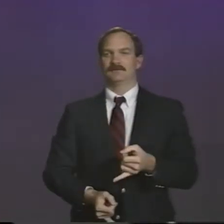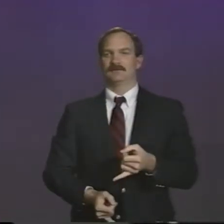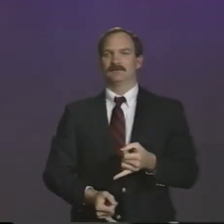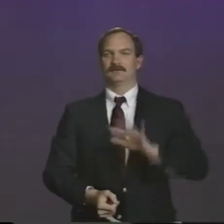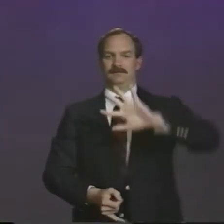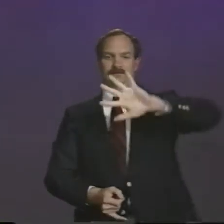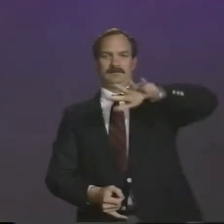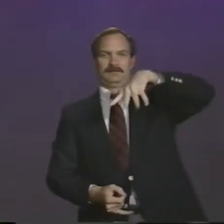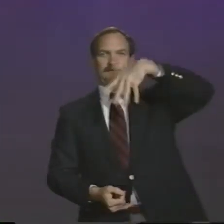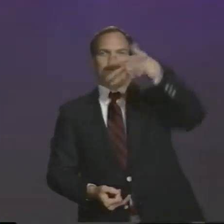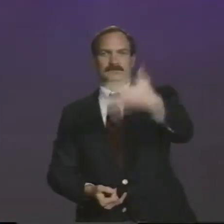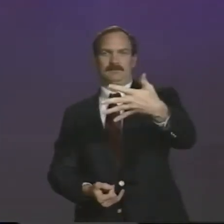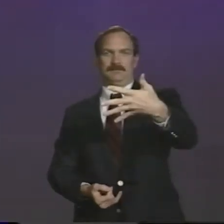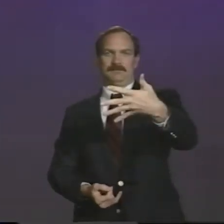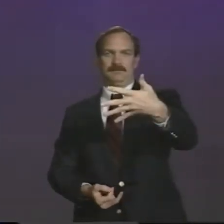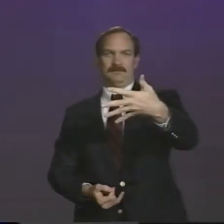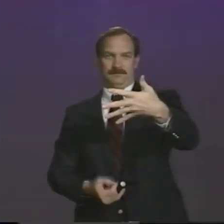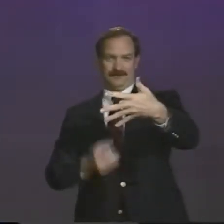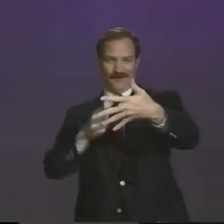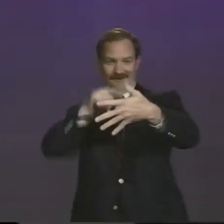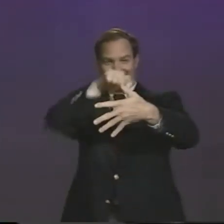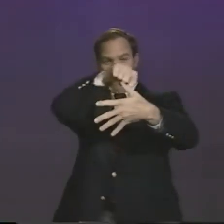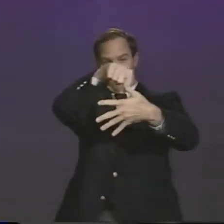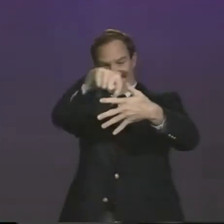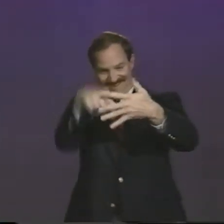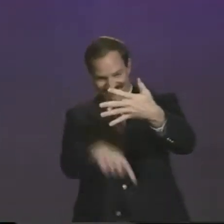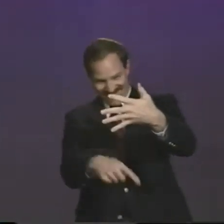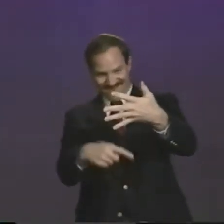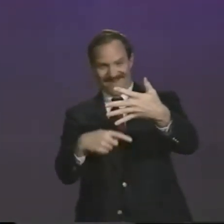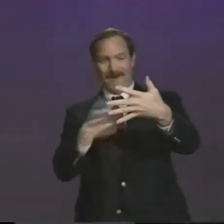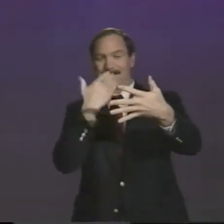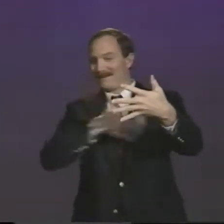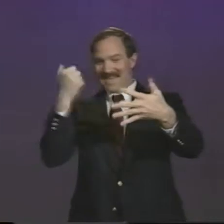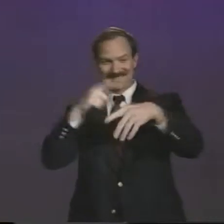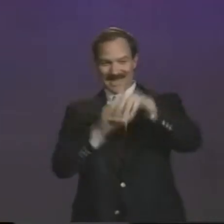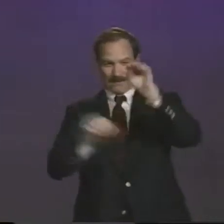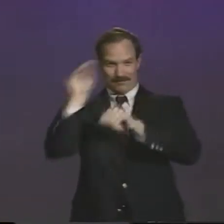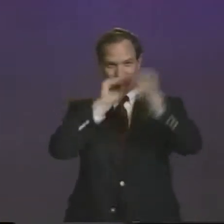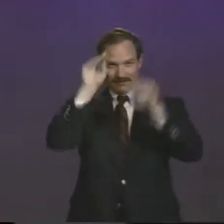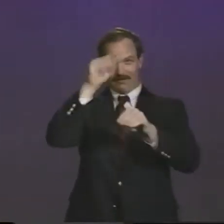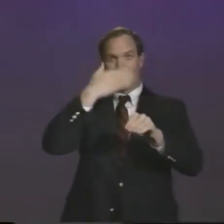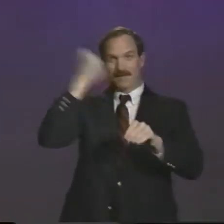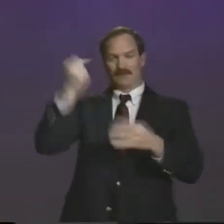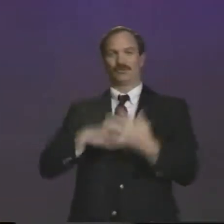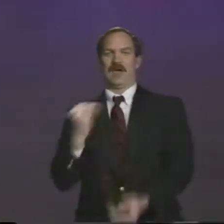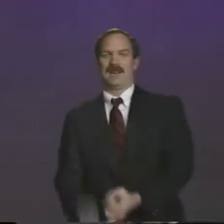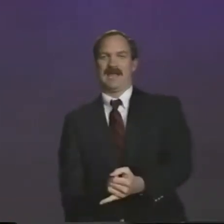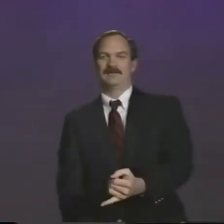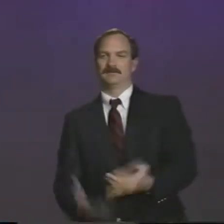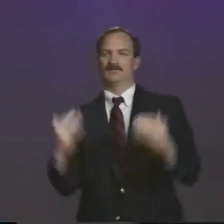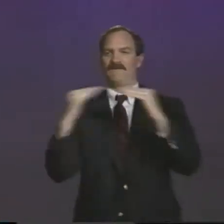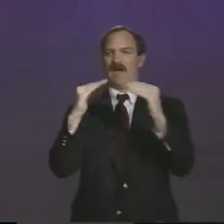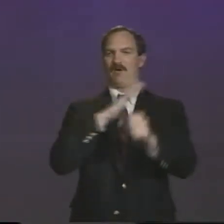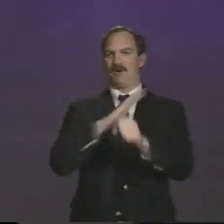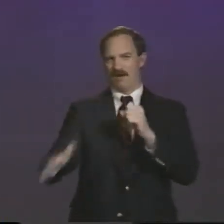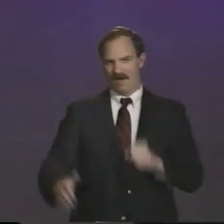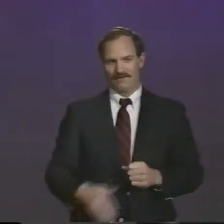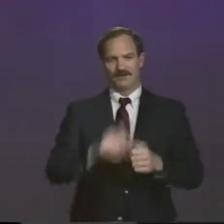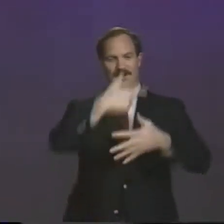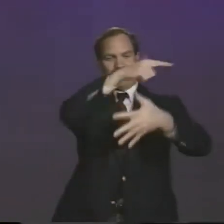what you do is the person who did the best on the first run will be the last to go on the second run. You have to change everything around, and